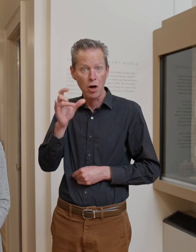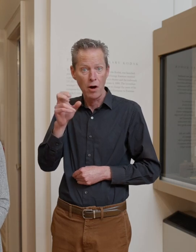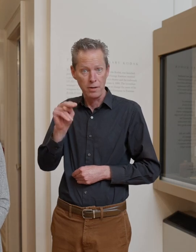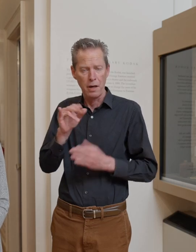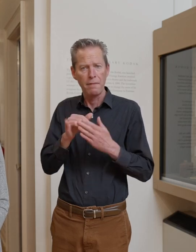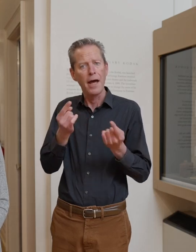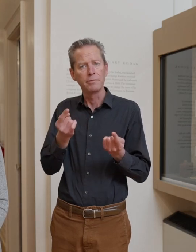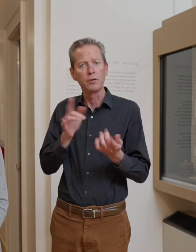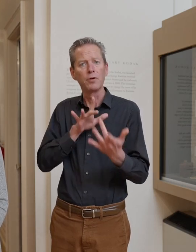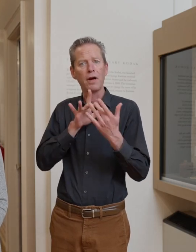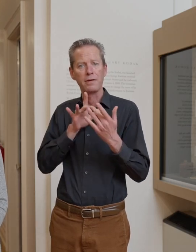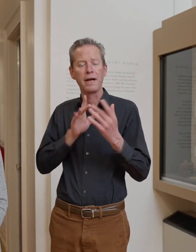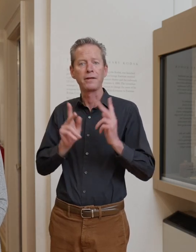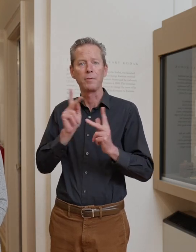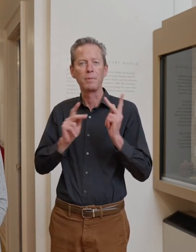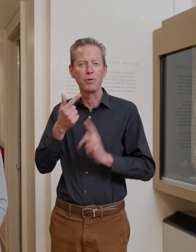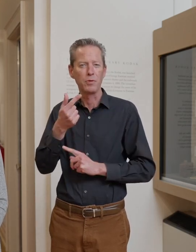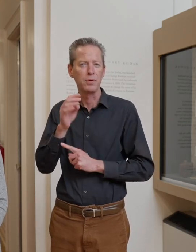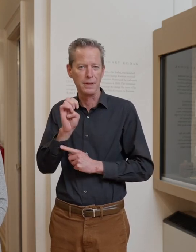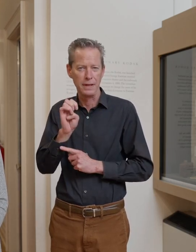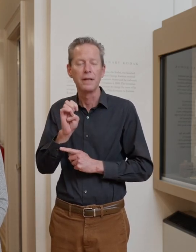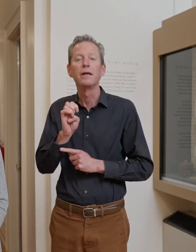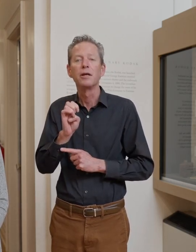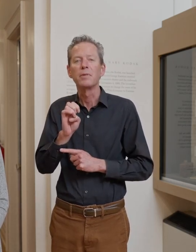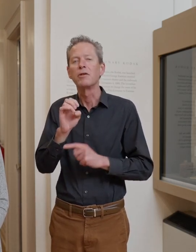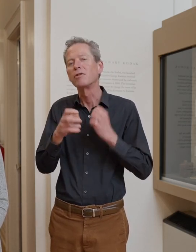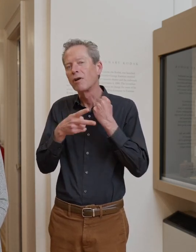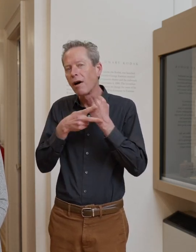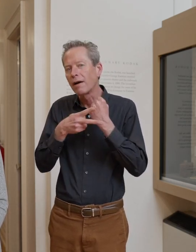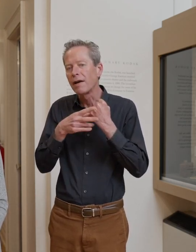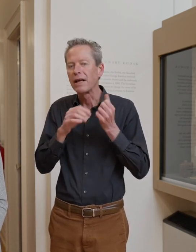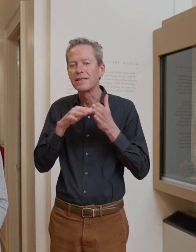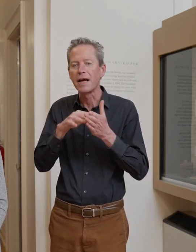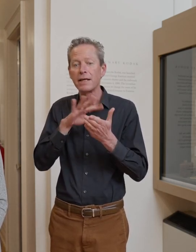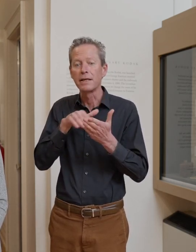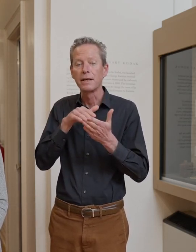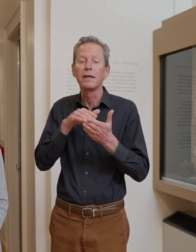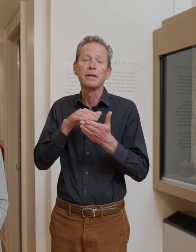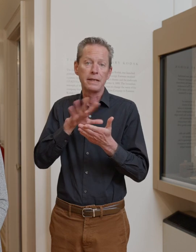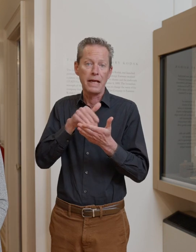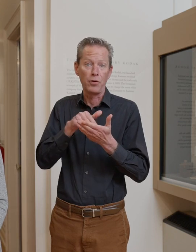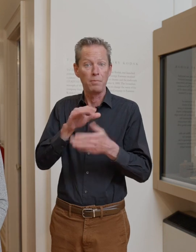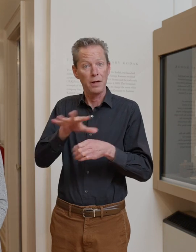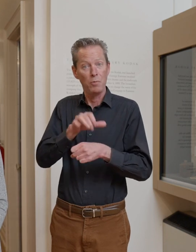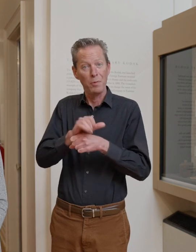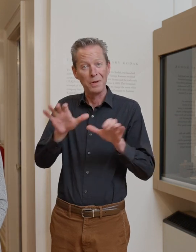contact the people in the George Eastman Archive and Study Center and make an appointment to do some research yourself. Thank